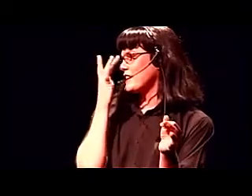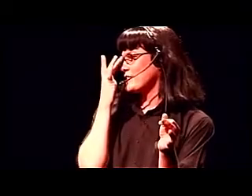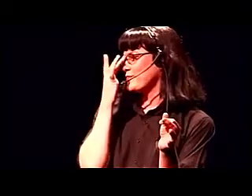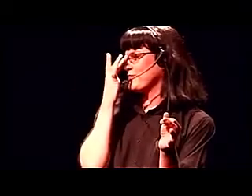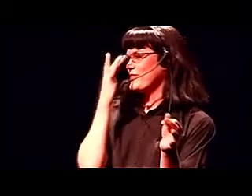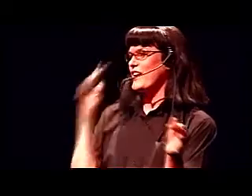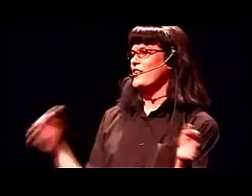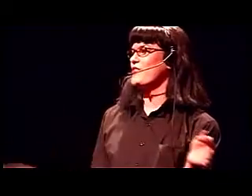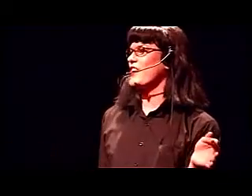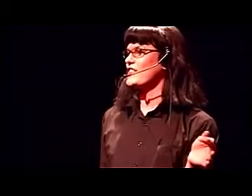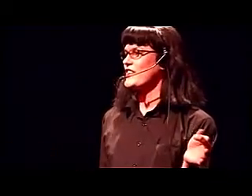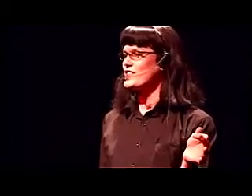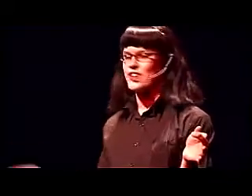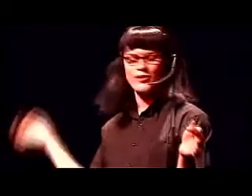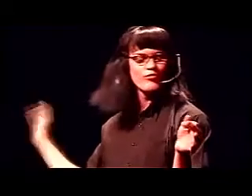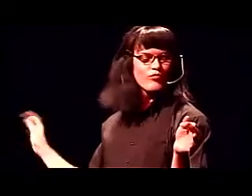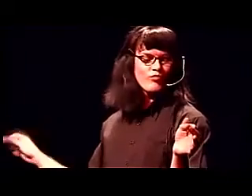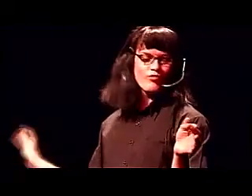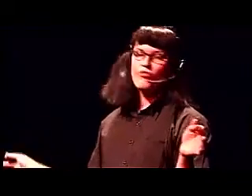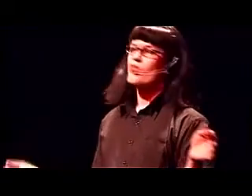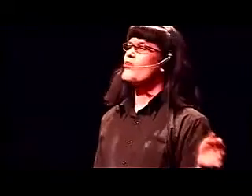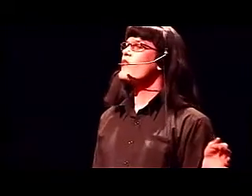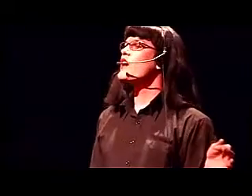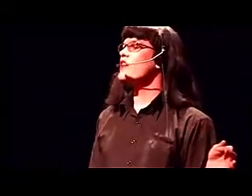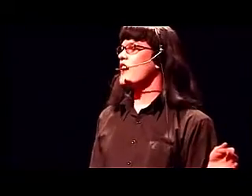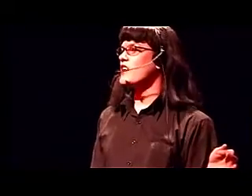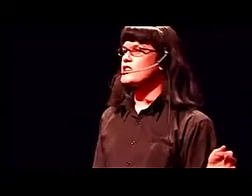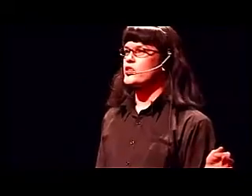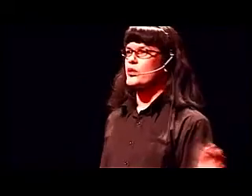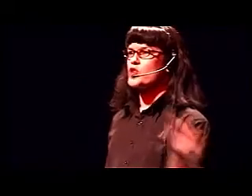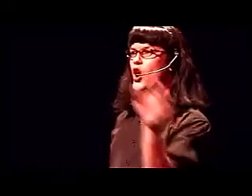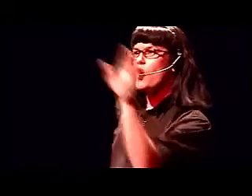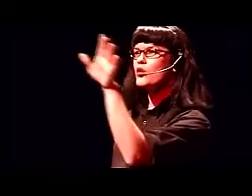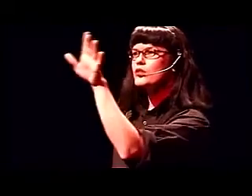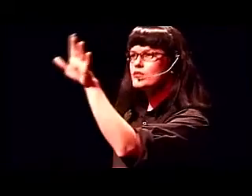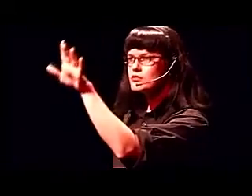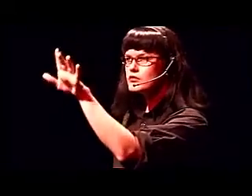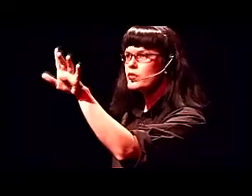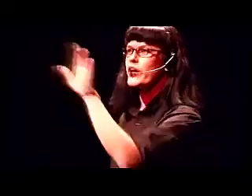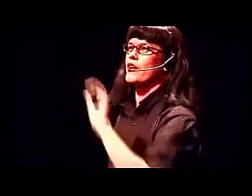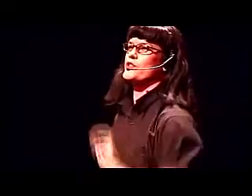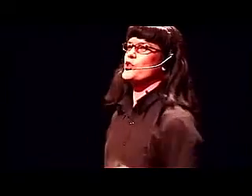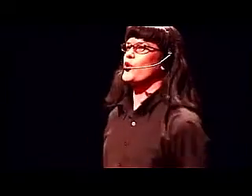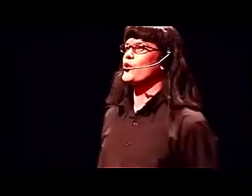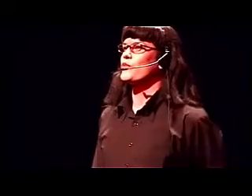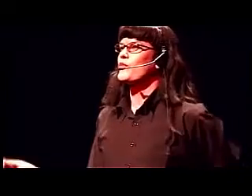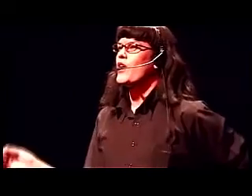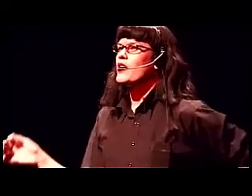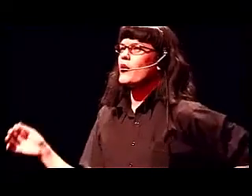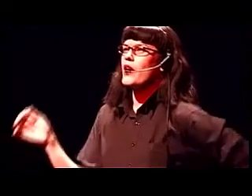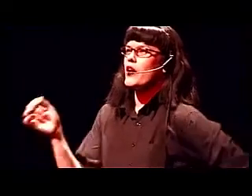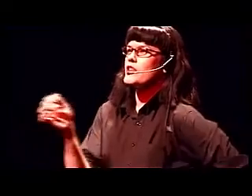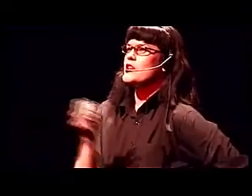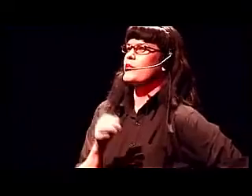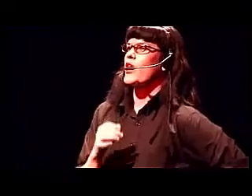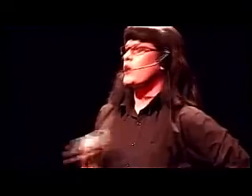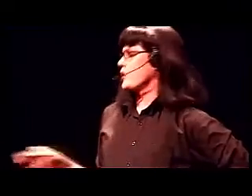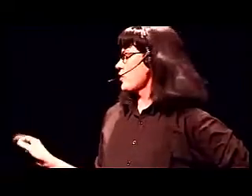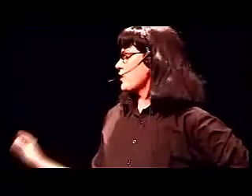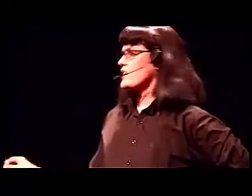classes. I don't fucking think so. In the end, I said to him, Joel, we have to talk. Now, I know there's something going on that you're